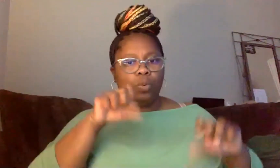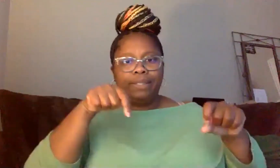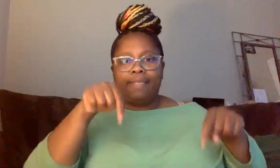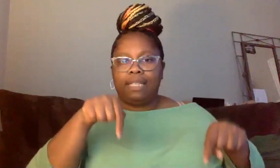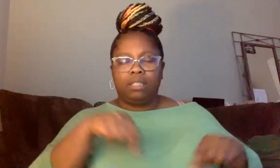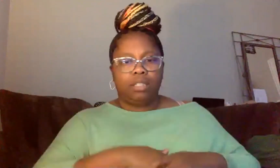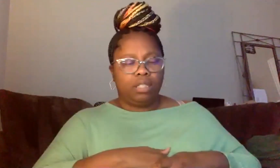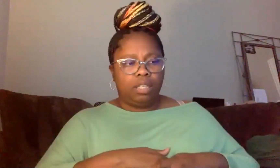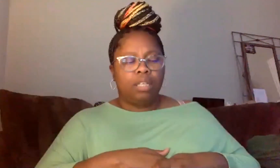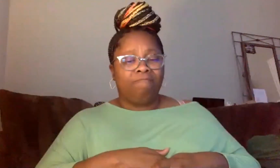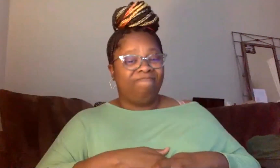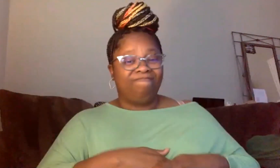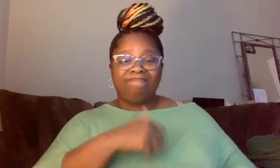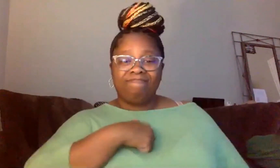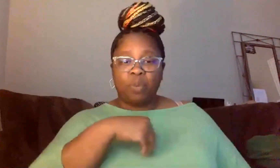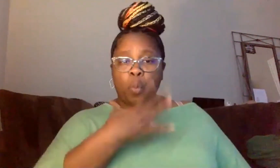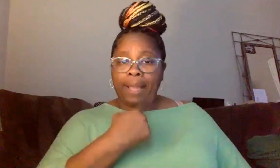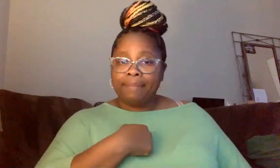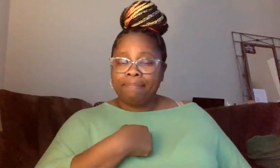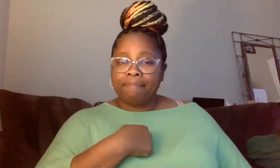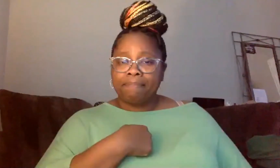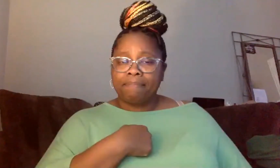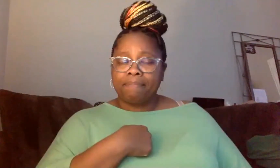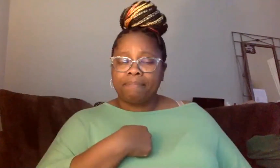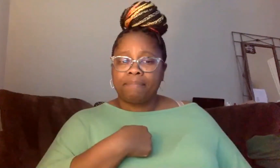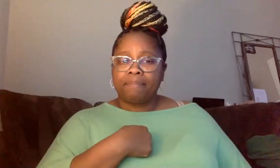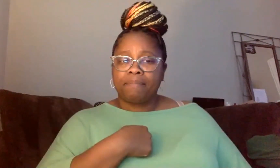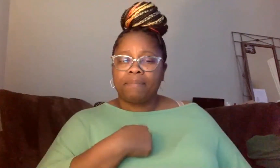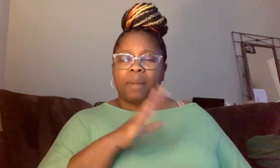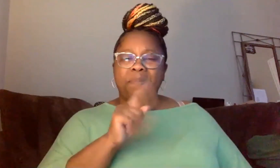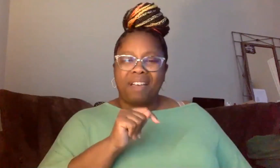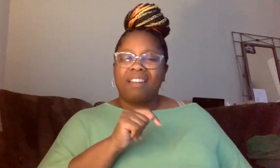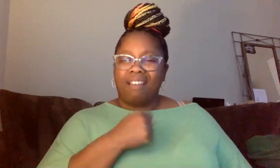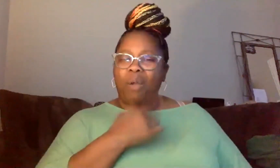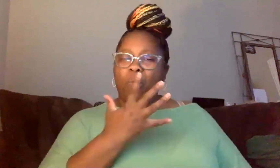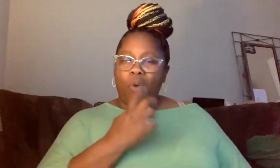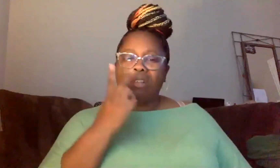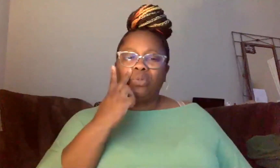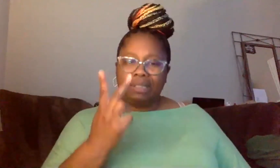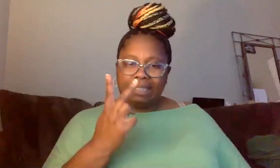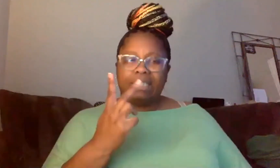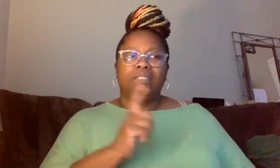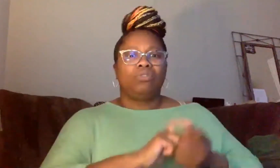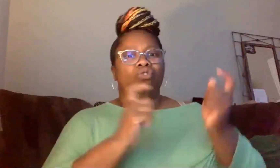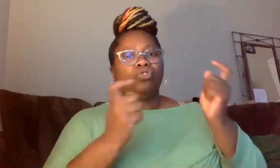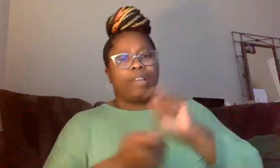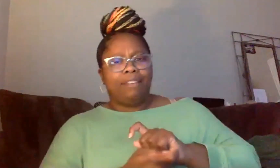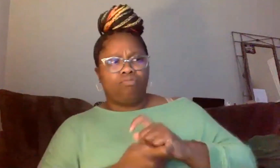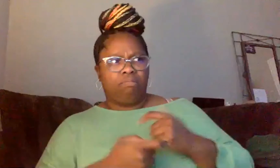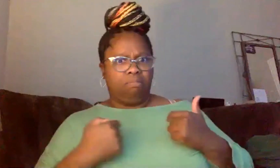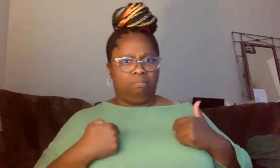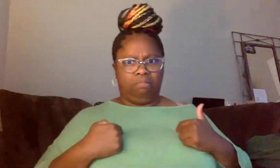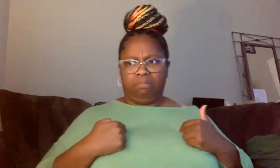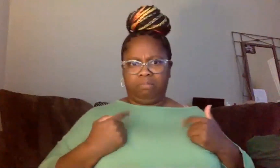am a white person, but I, I want this change to happen. But what can I do